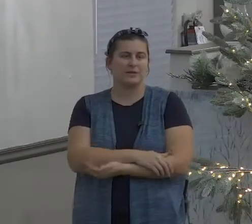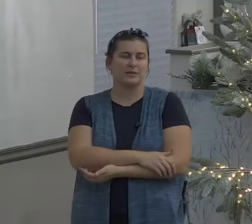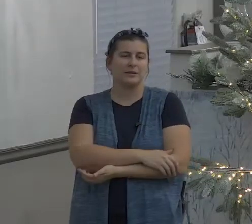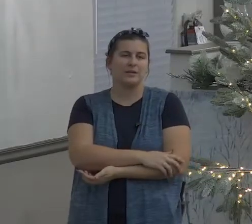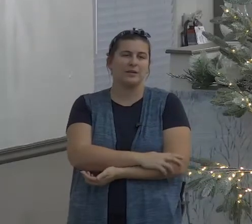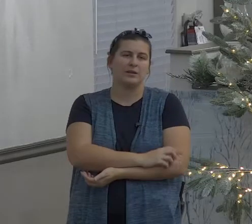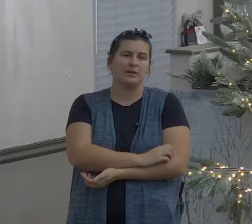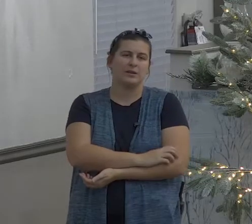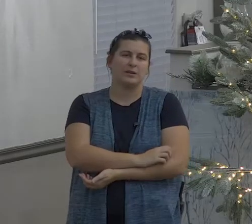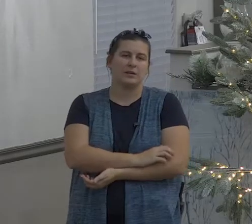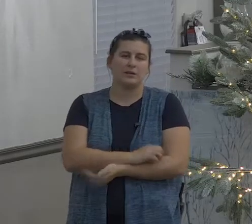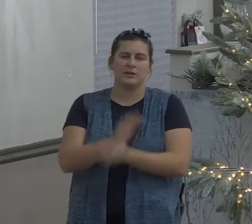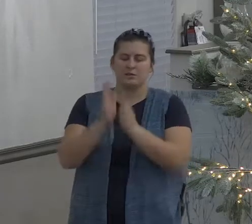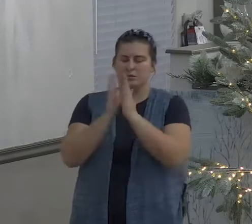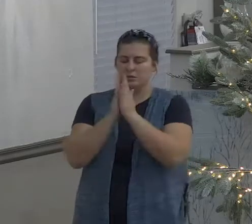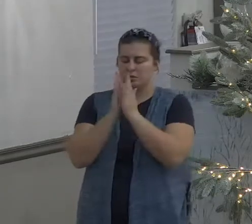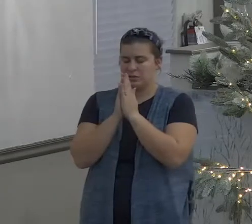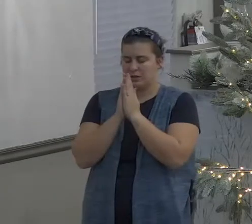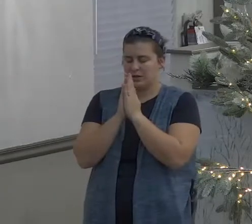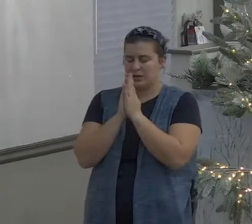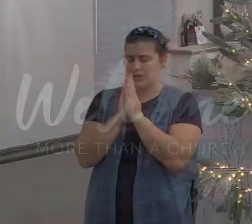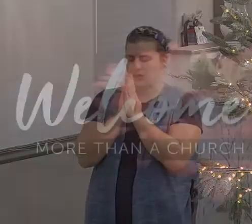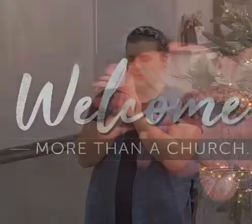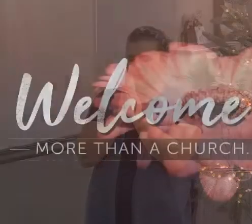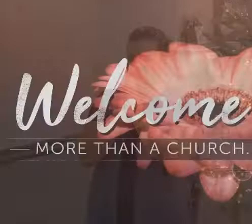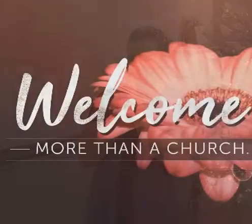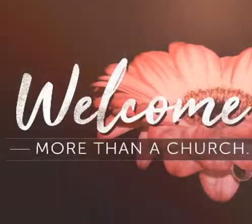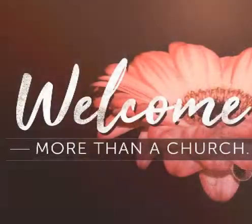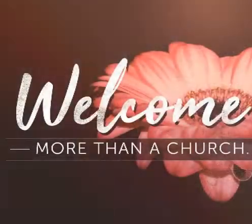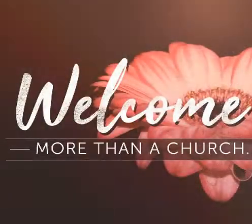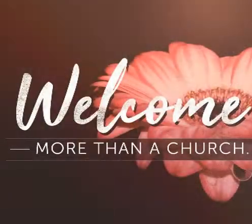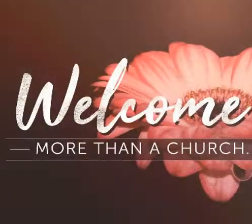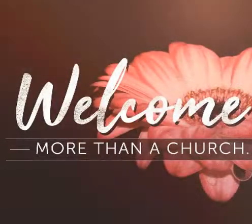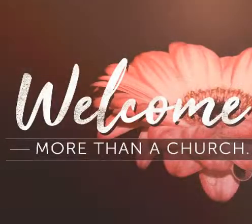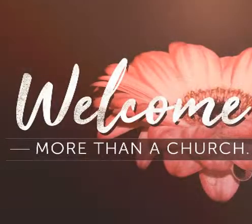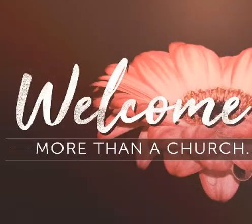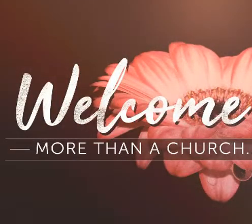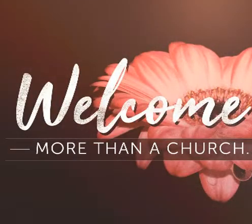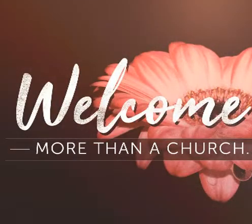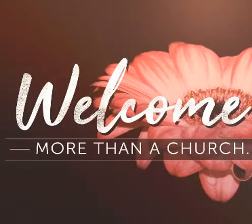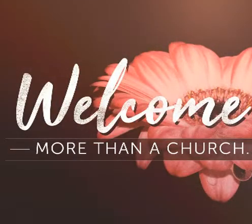and if your heart's right there should be some fruit you you Thank you.